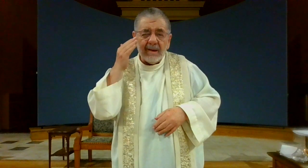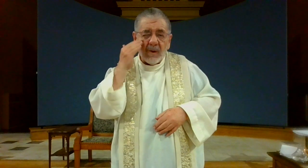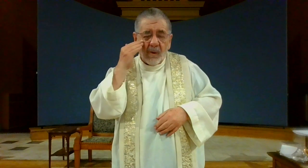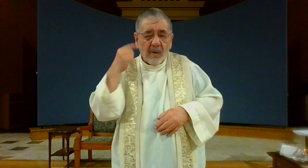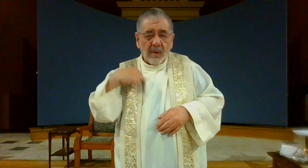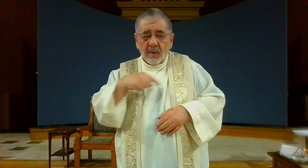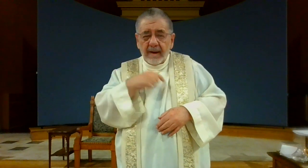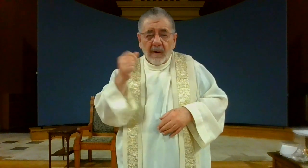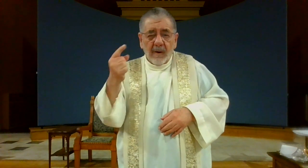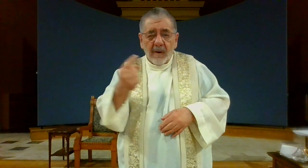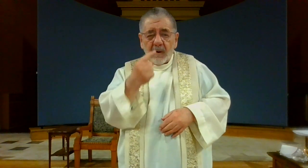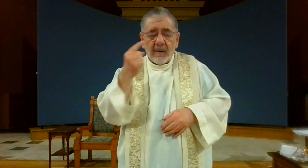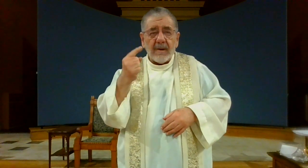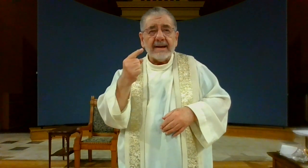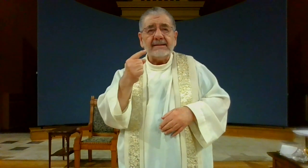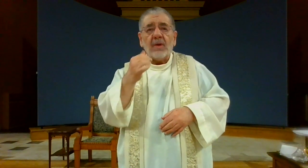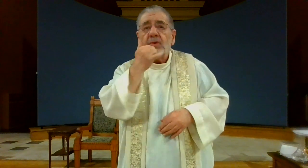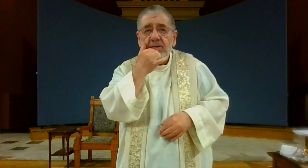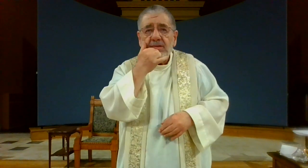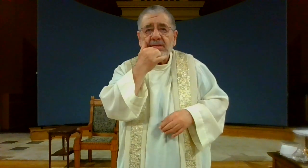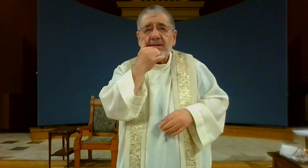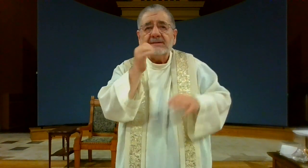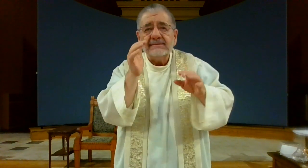We know that we constantly make mistakes